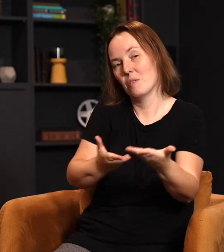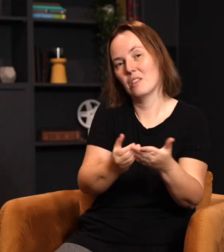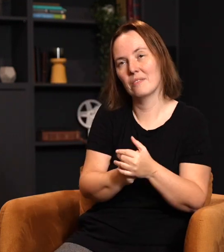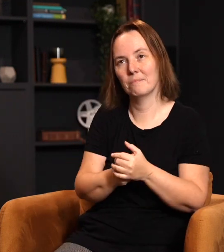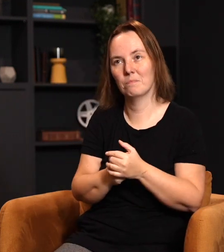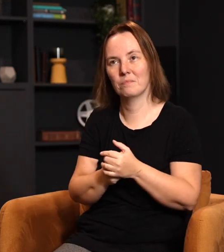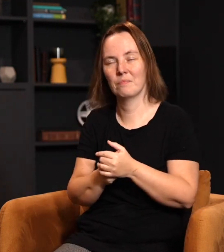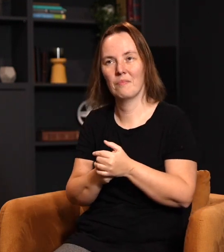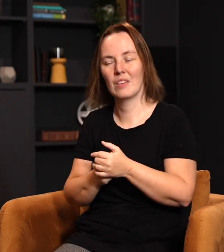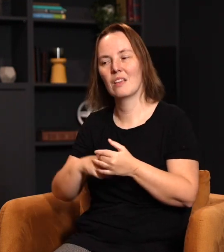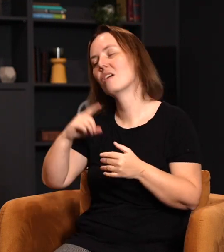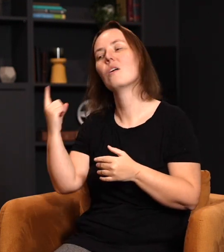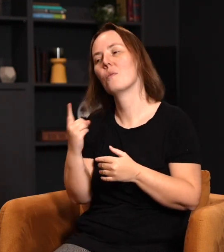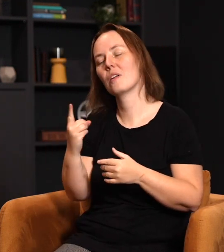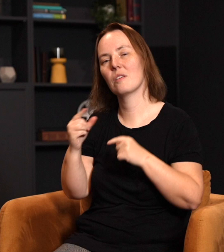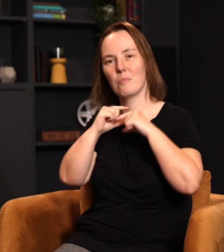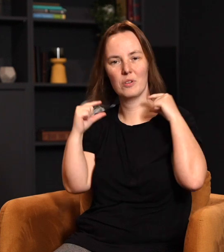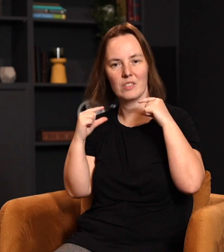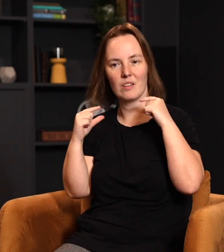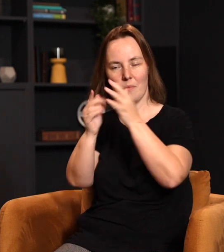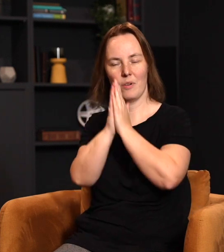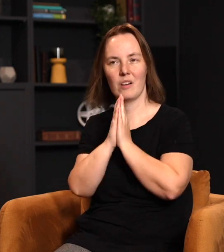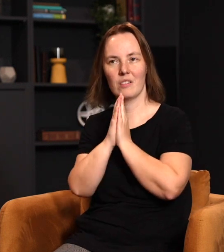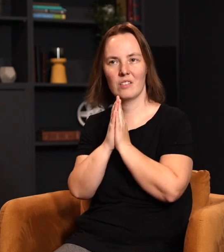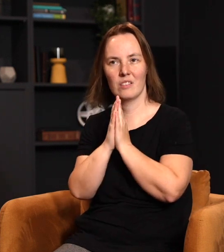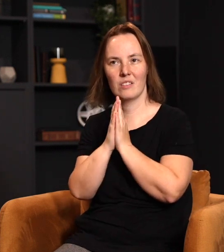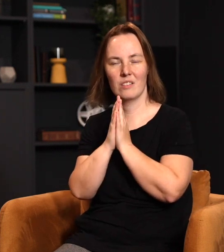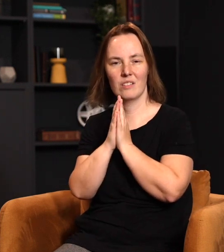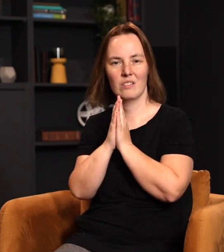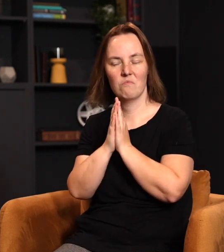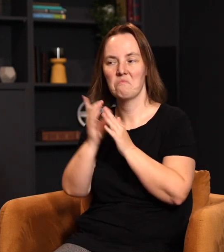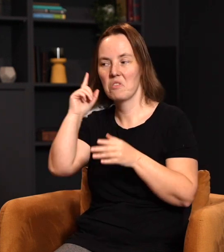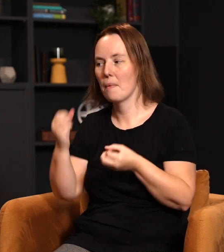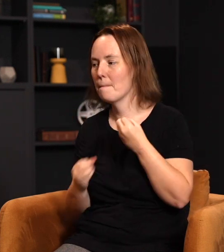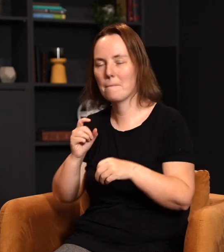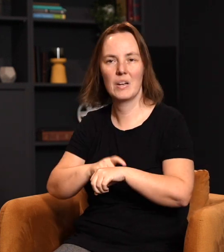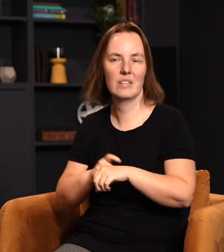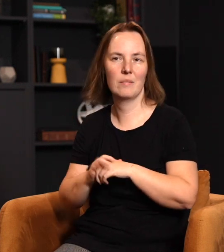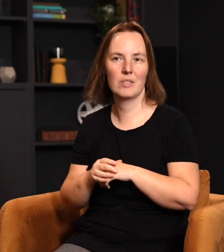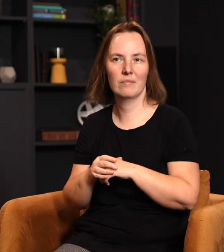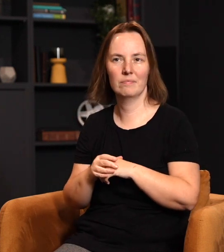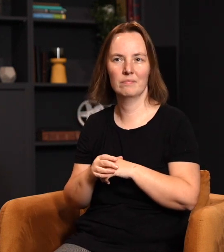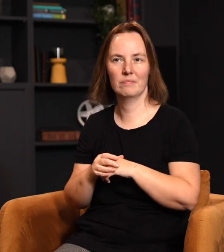us. We have a sample, for example, of one of the priest's prayers that you might pray, number six. We've heard it many, many times. Read it with me.